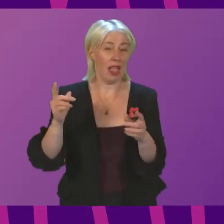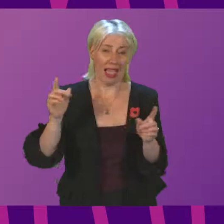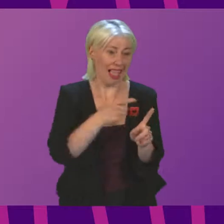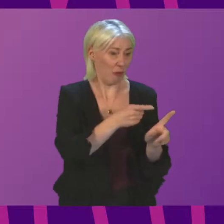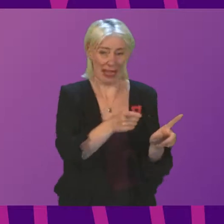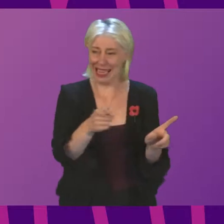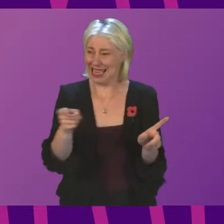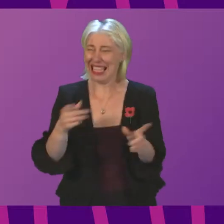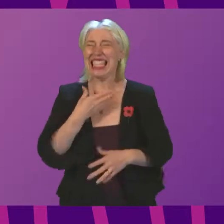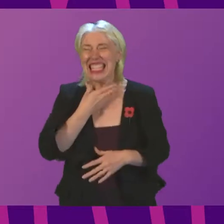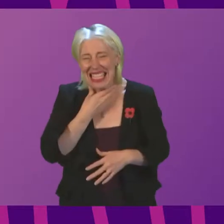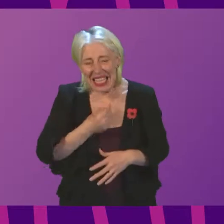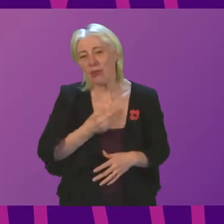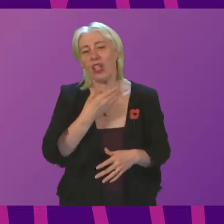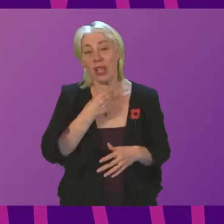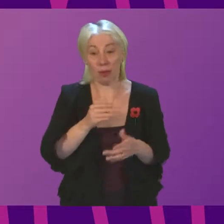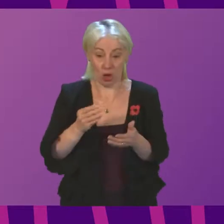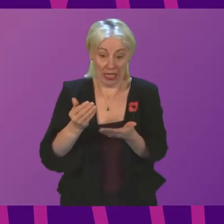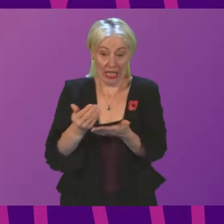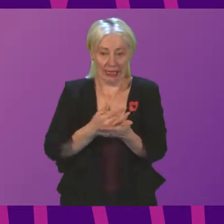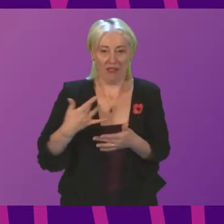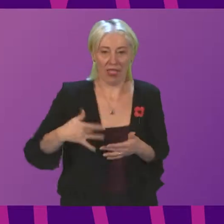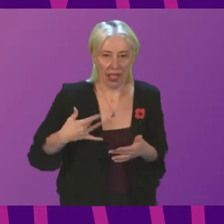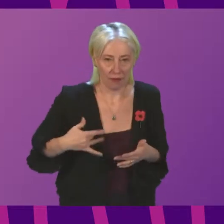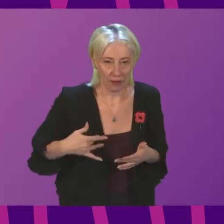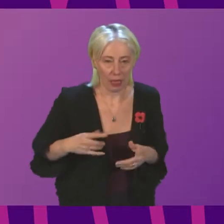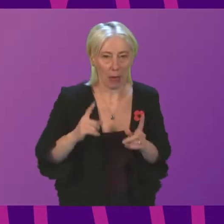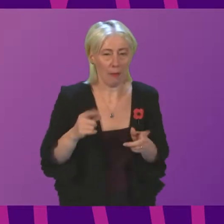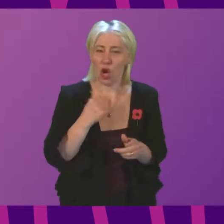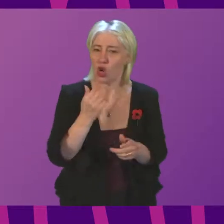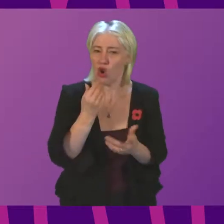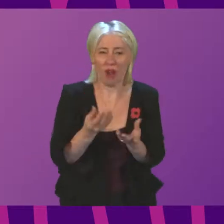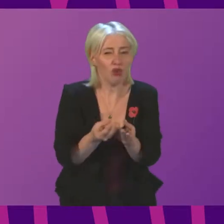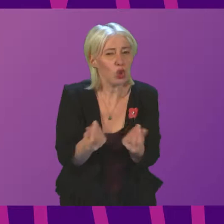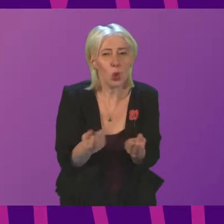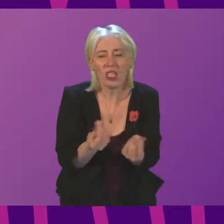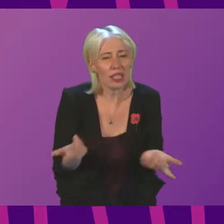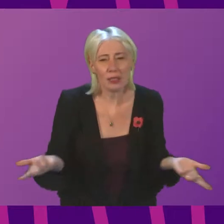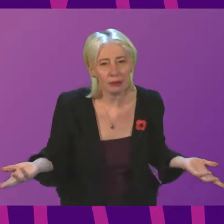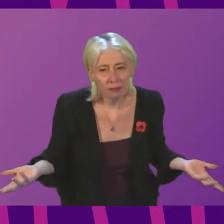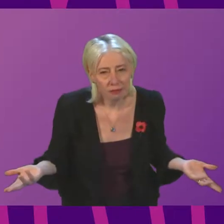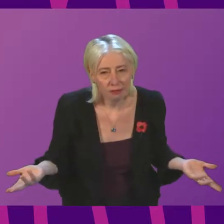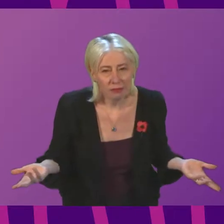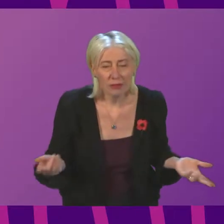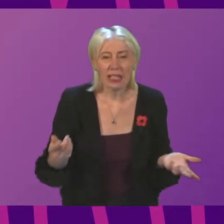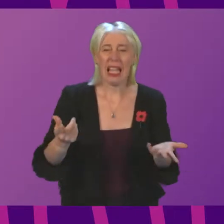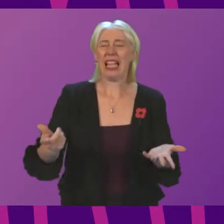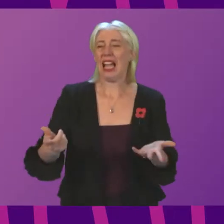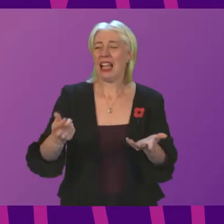are all desperately trying to save lives, but they do not have the resources they need. They are crying out for help.